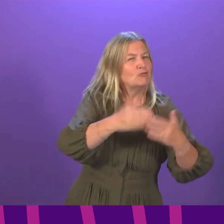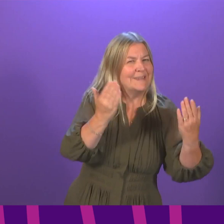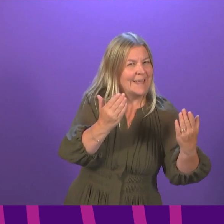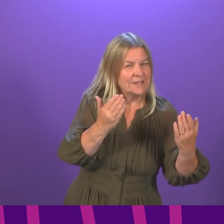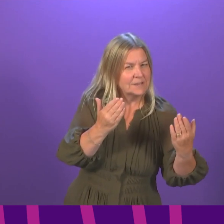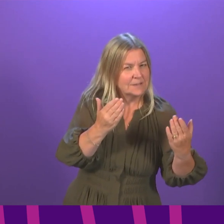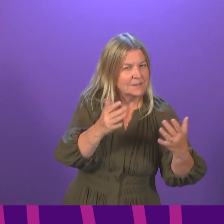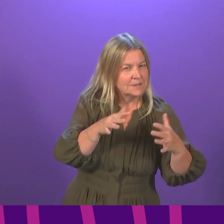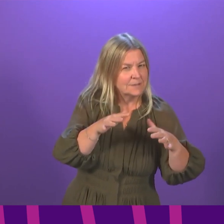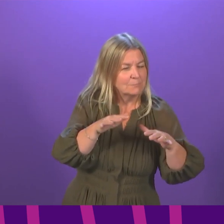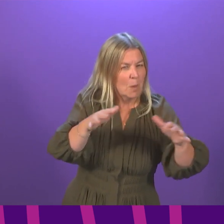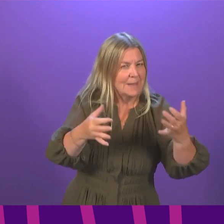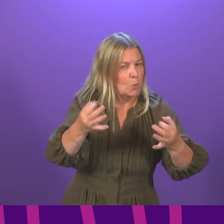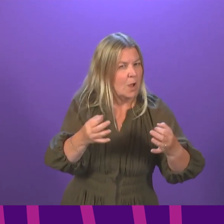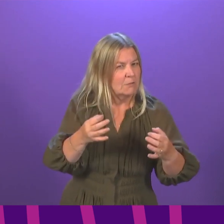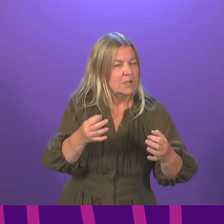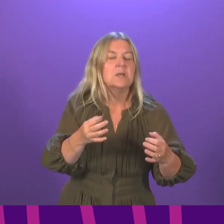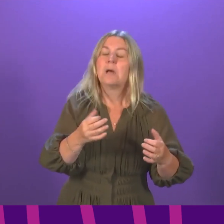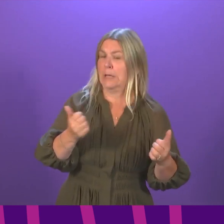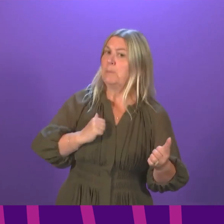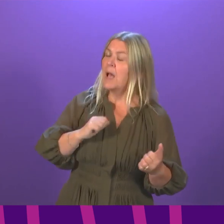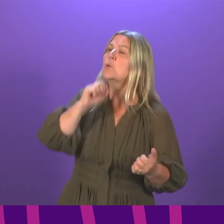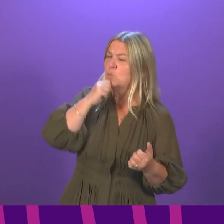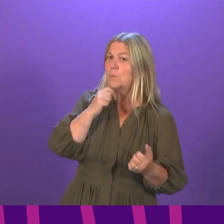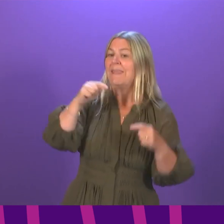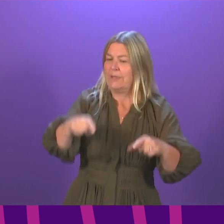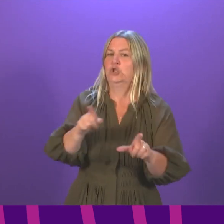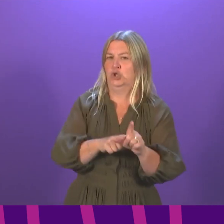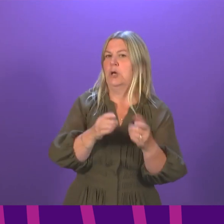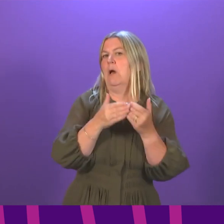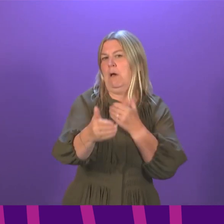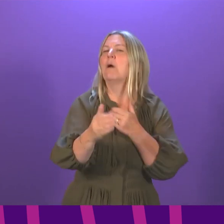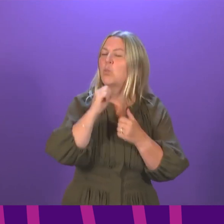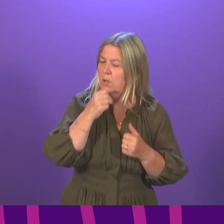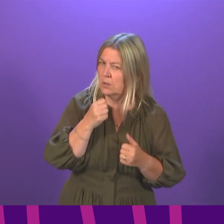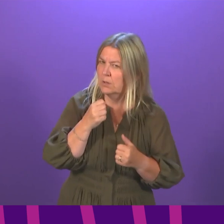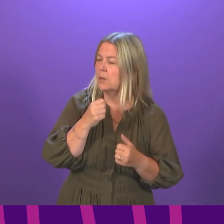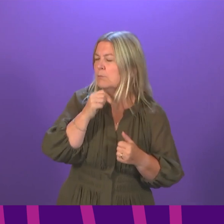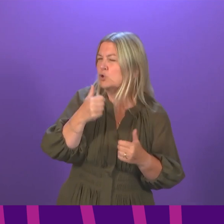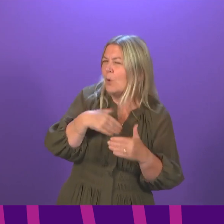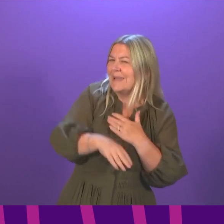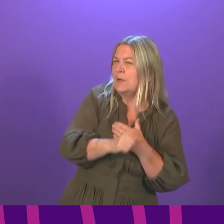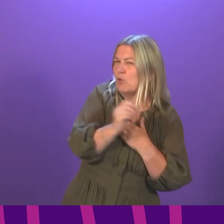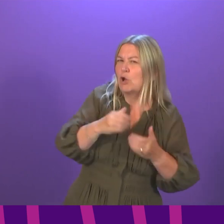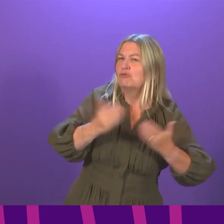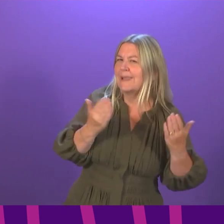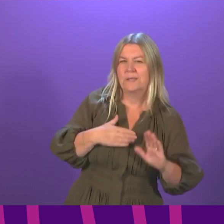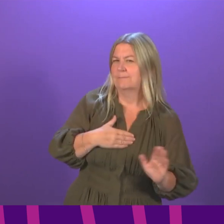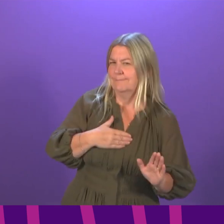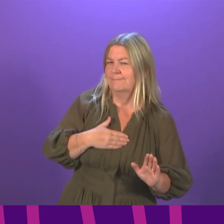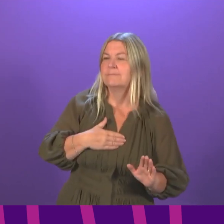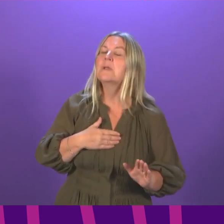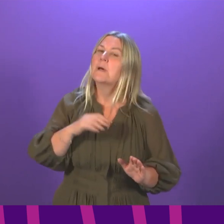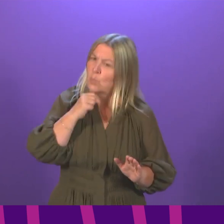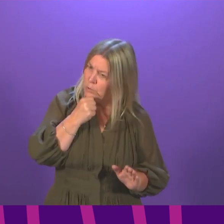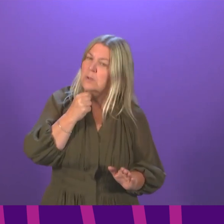within this calendar year. We are currently considering the steps we need to take to do that. We will fulfil the